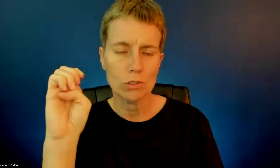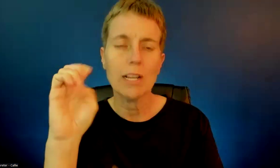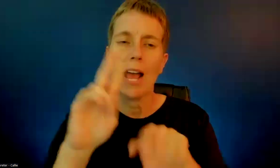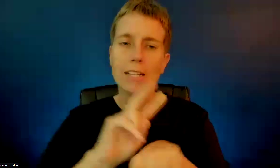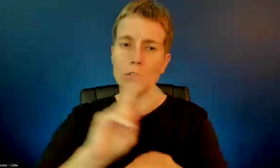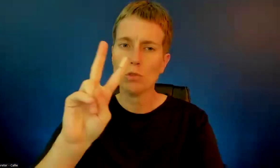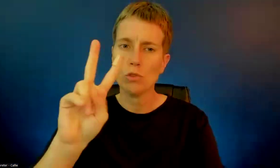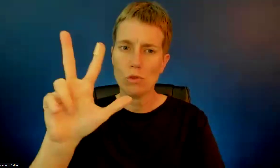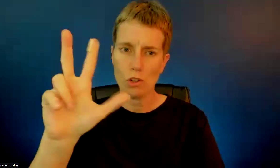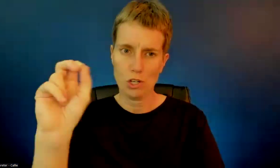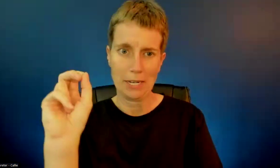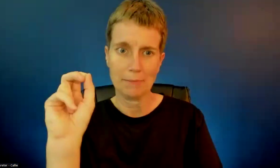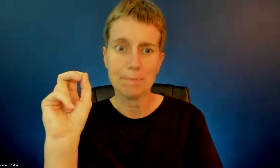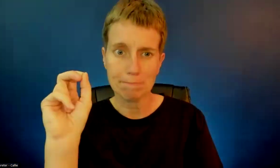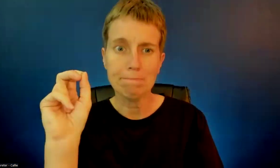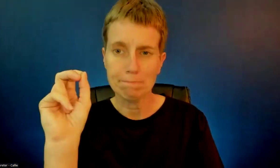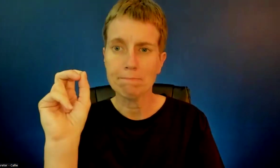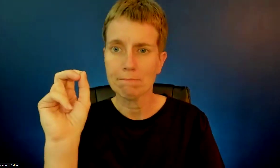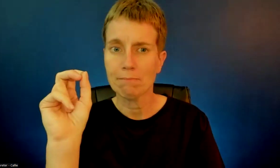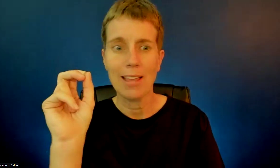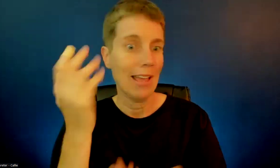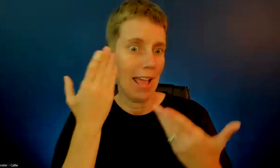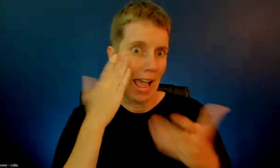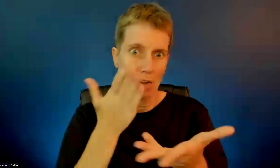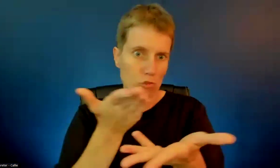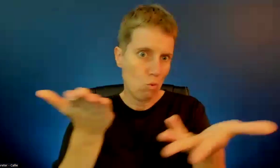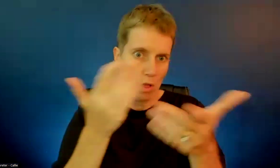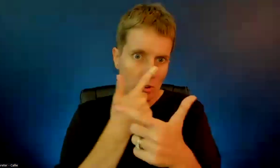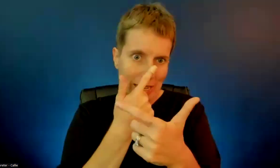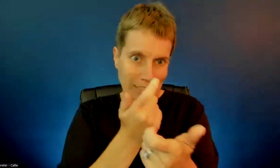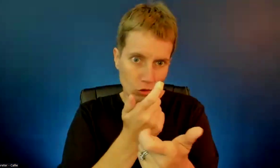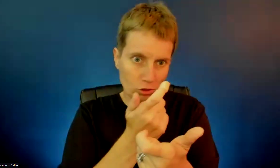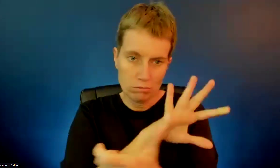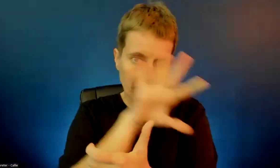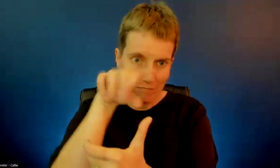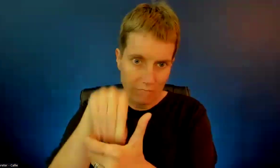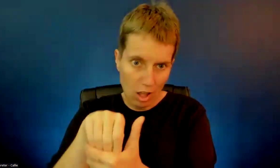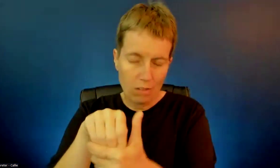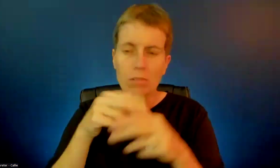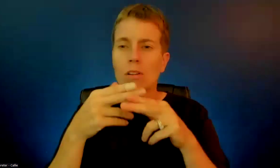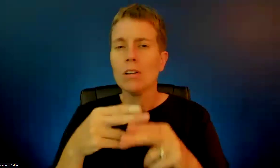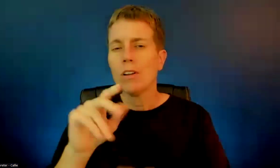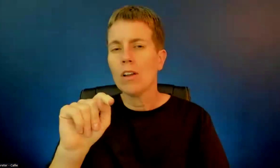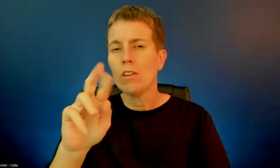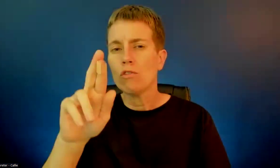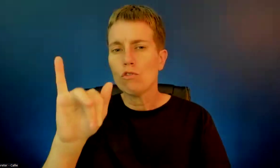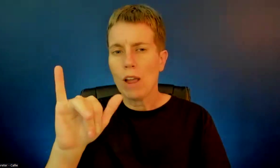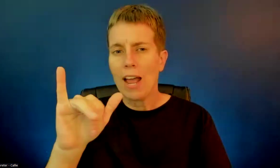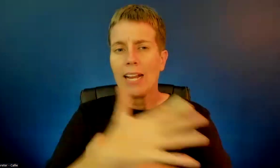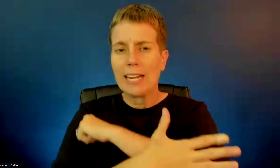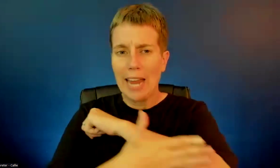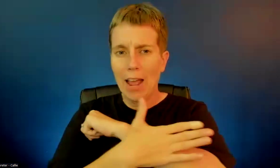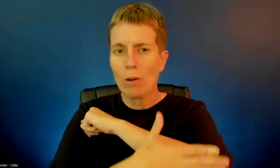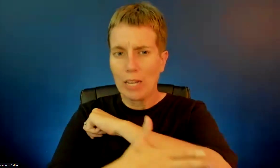And I can send you this. I don't know if anybody's interested, but it's Tri-County Women's March in